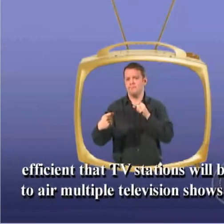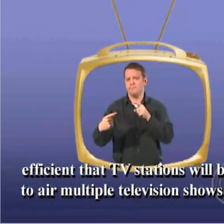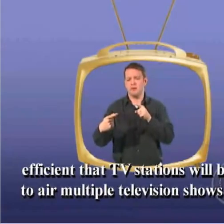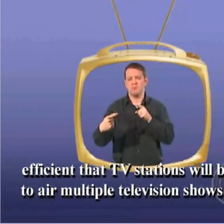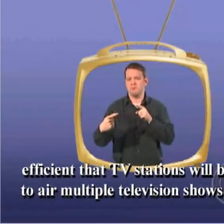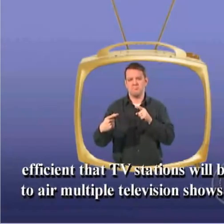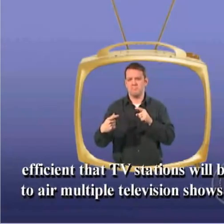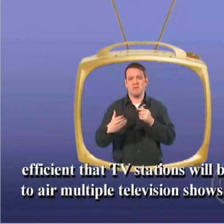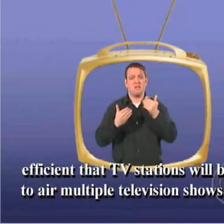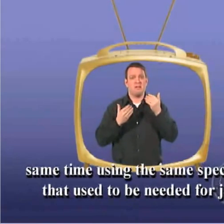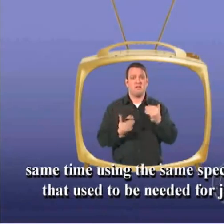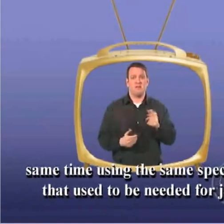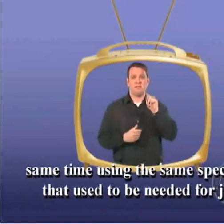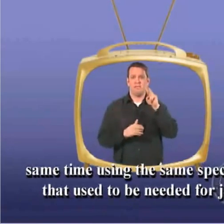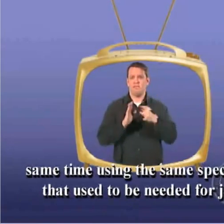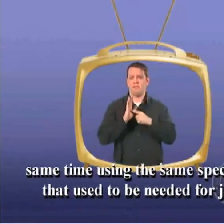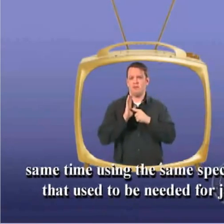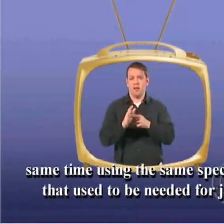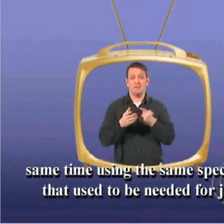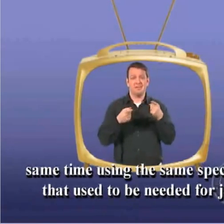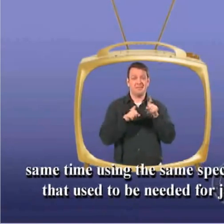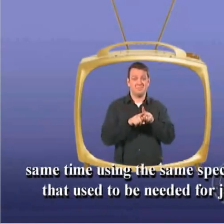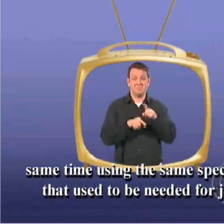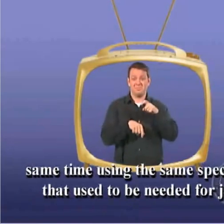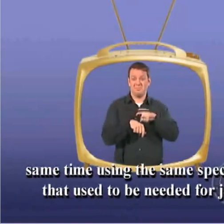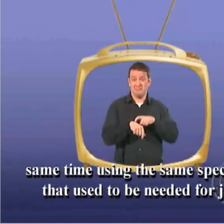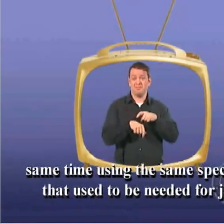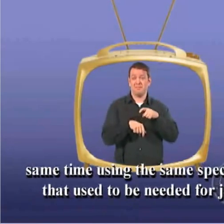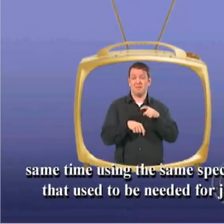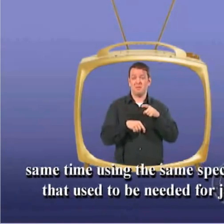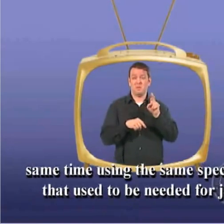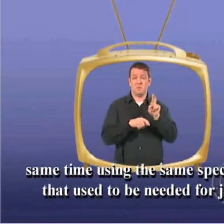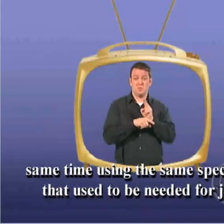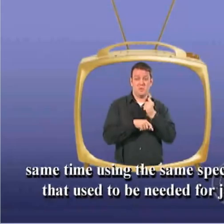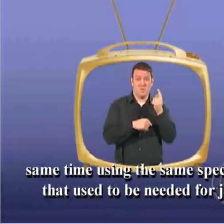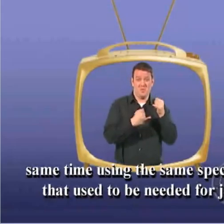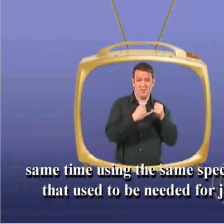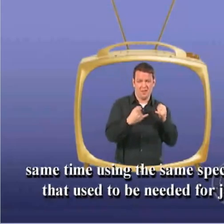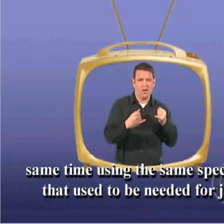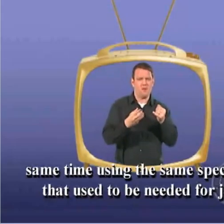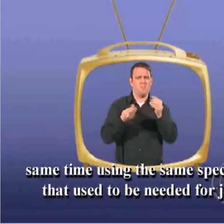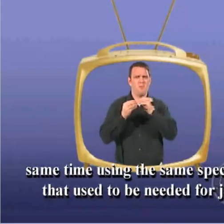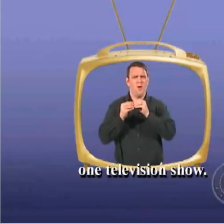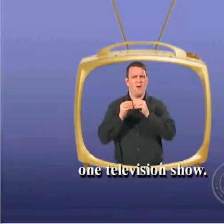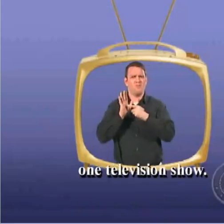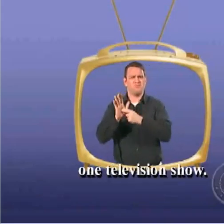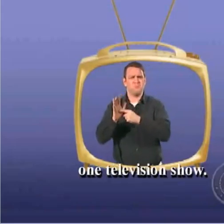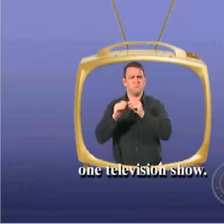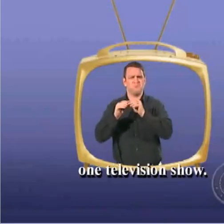shows at the same time, using the same spectrum that used to be needed for just one television show.